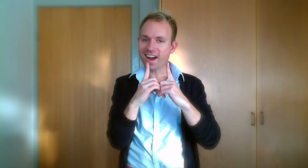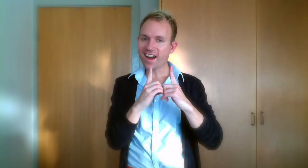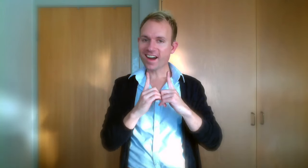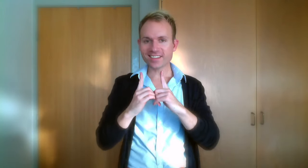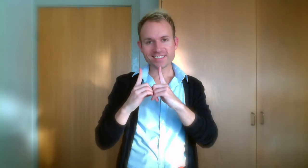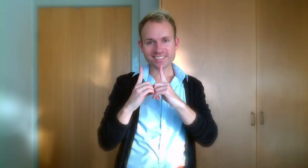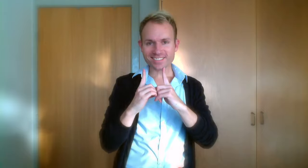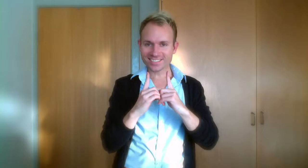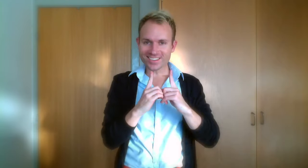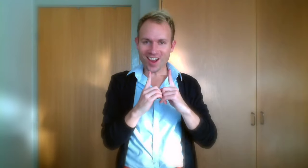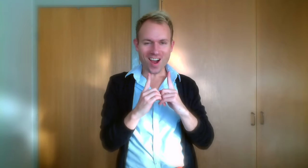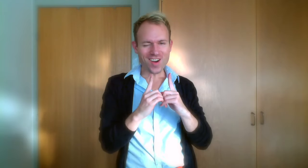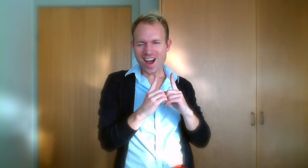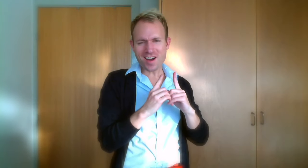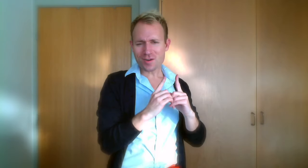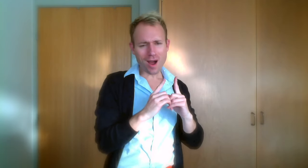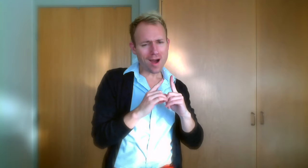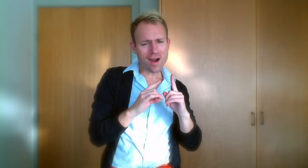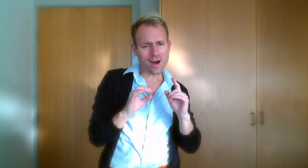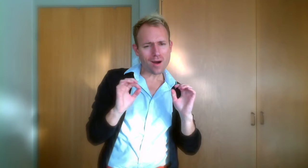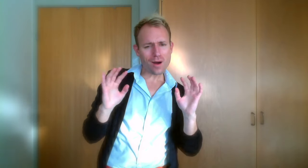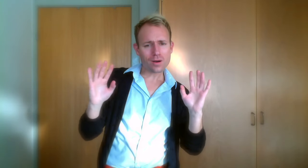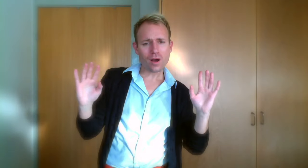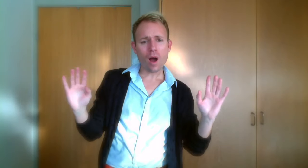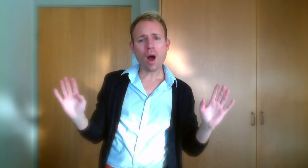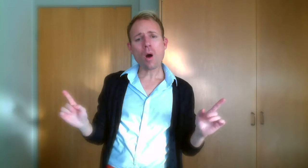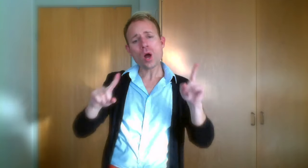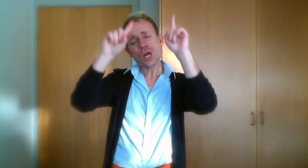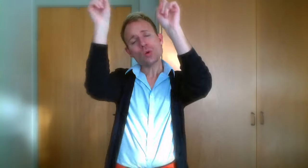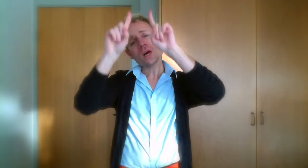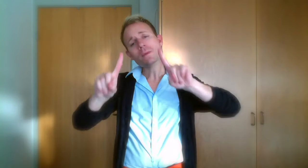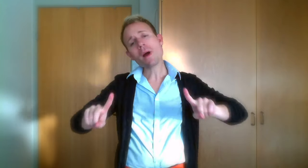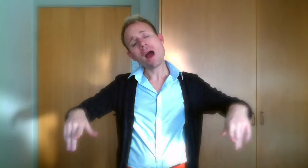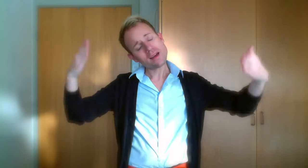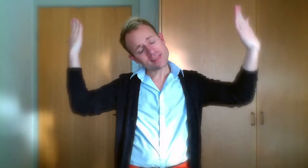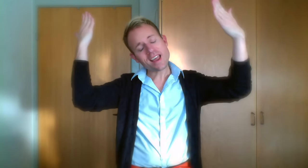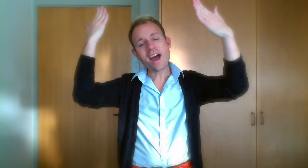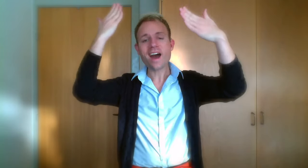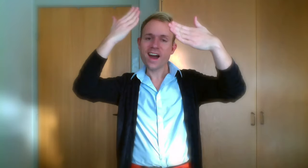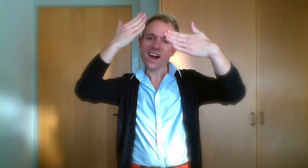Oh, on Christmas night